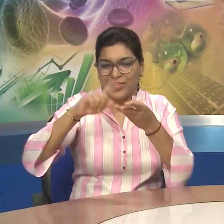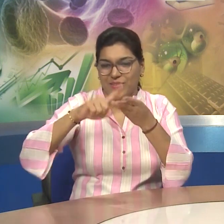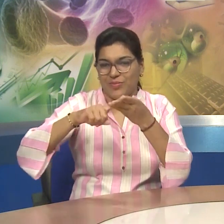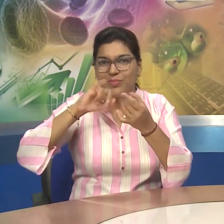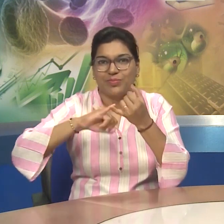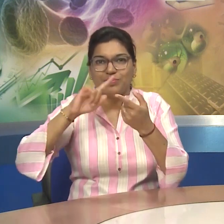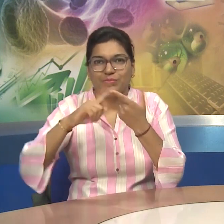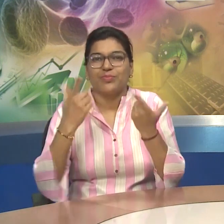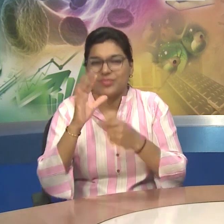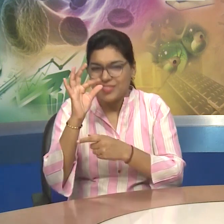Walnuts